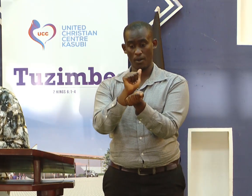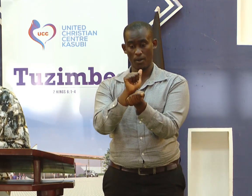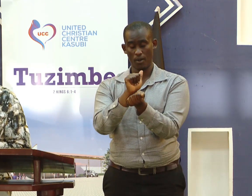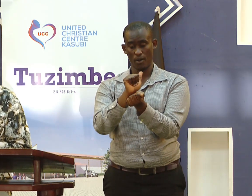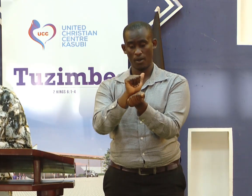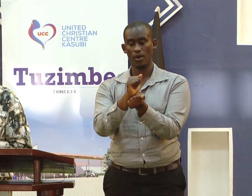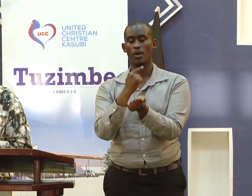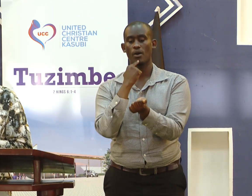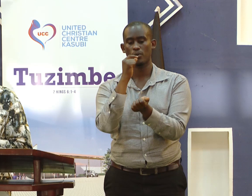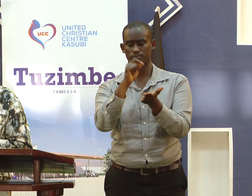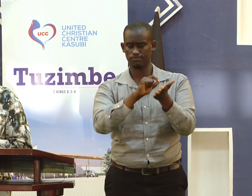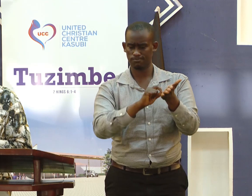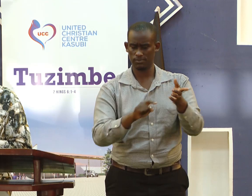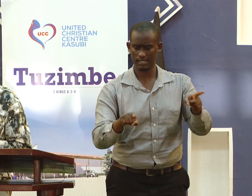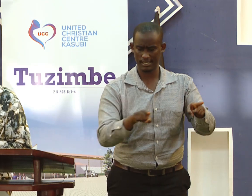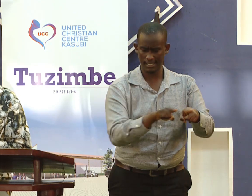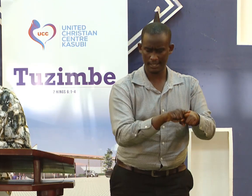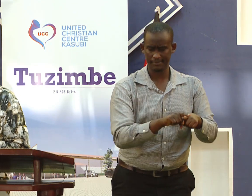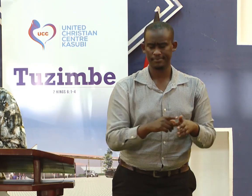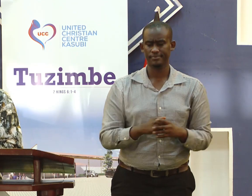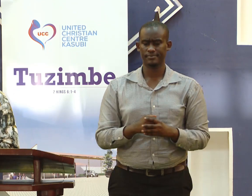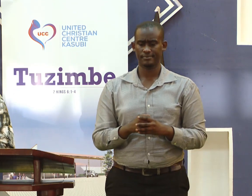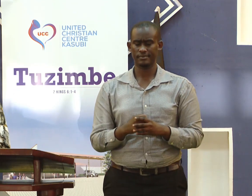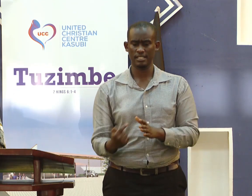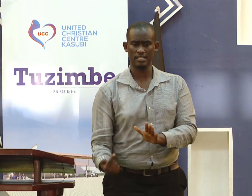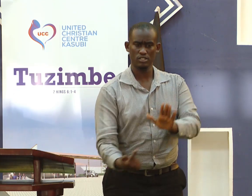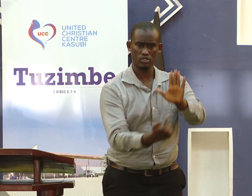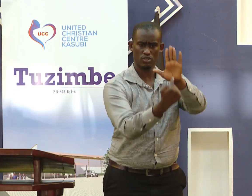According to Paul and his writing.